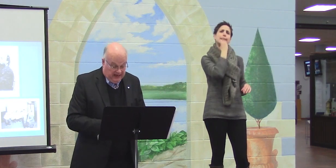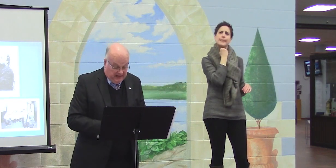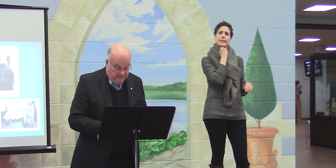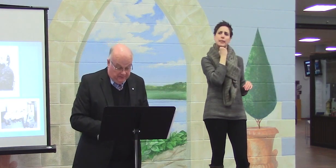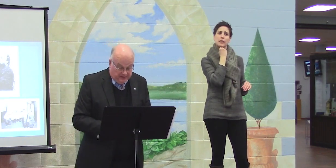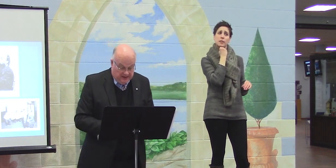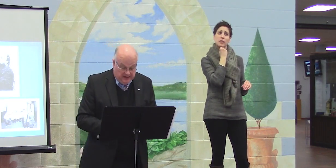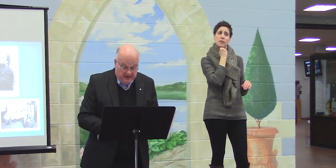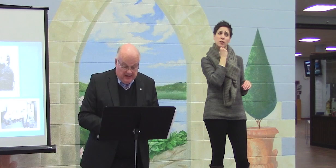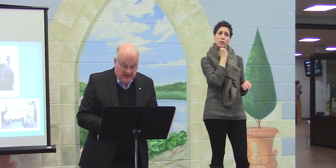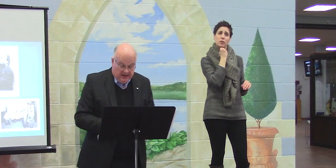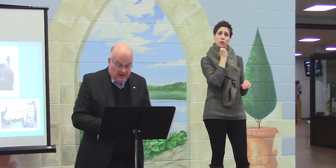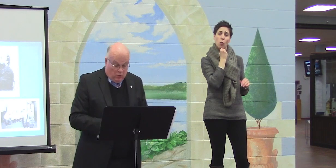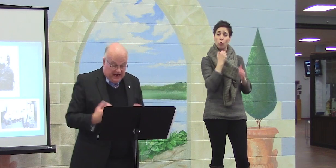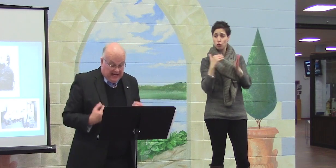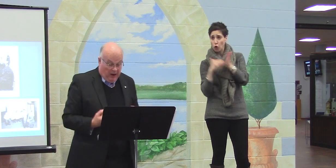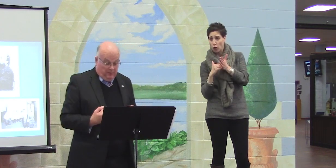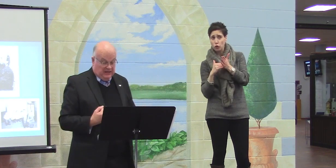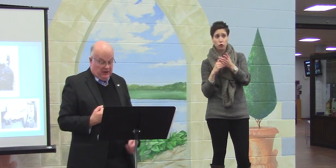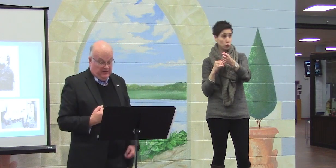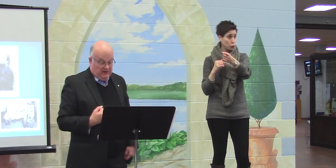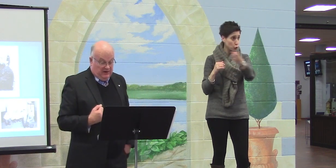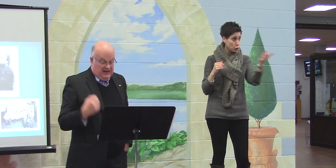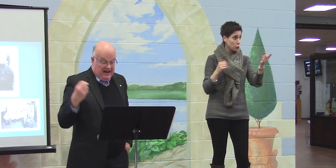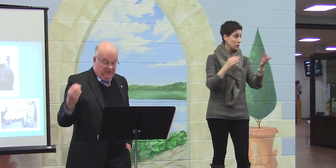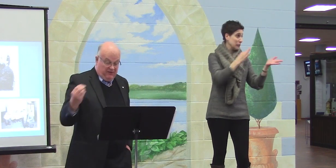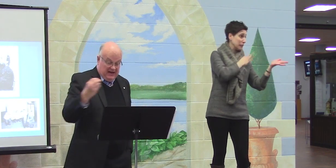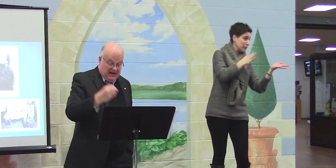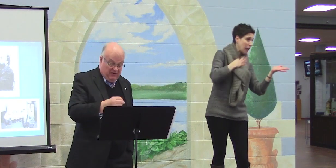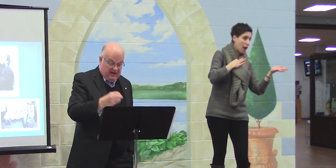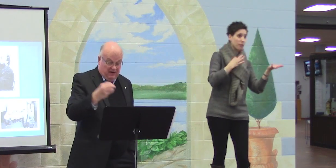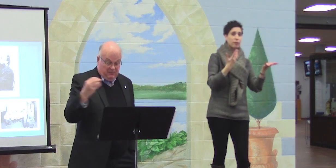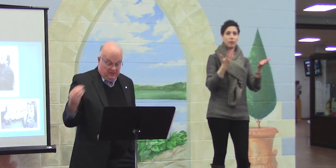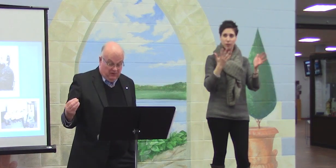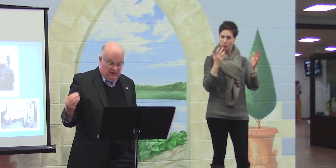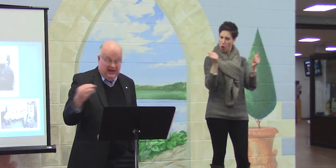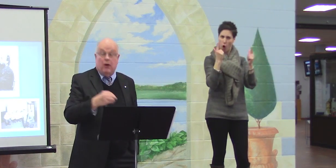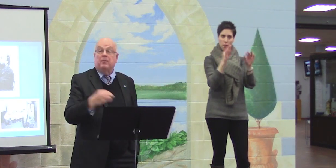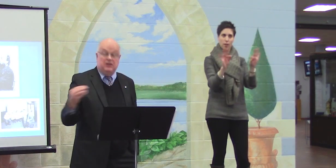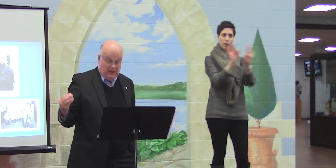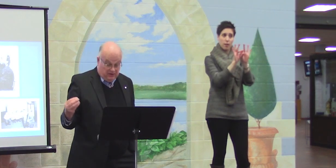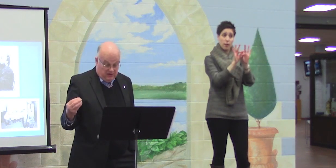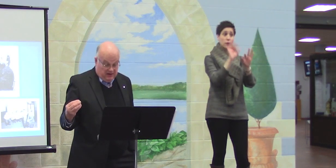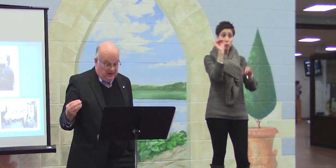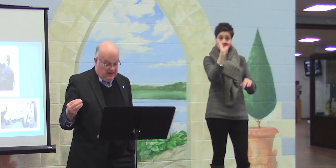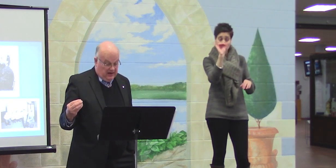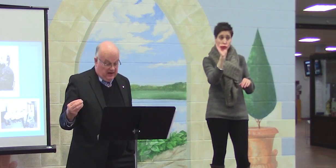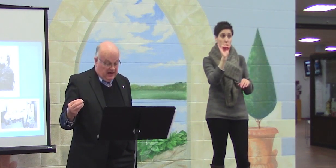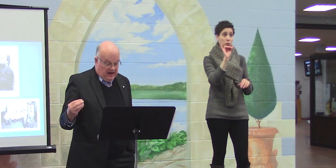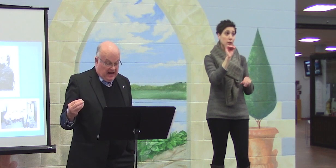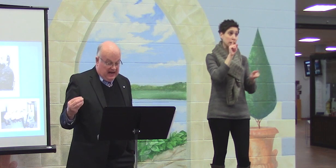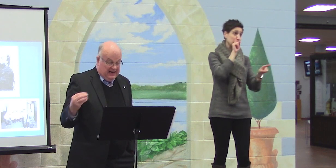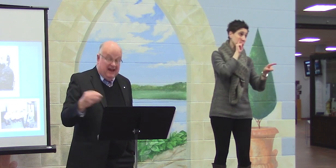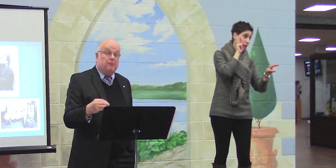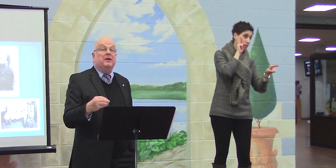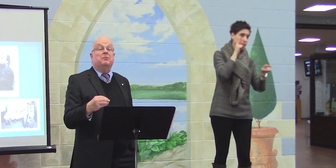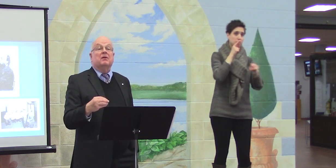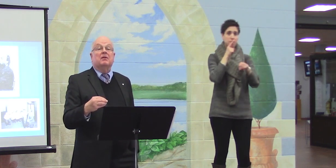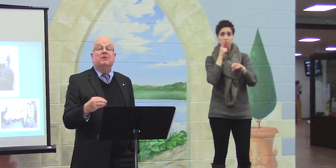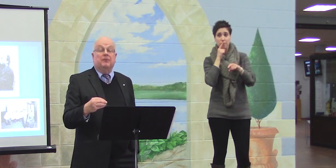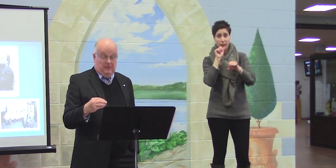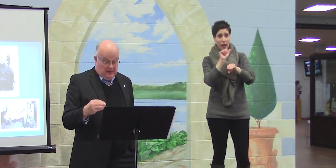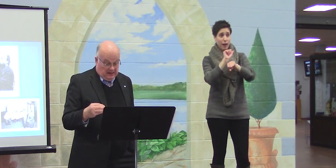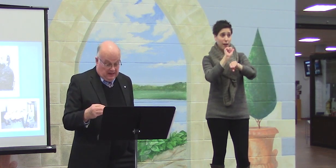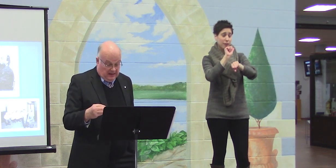role to play. We can help each other. Deaf and hearing people can help each other. And deaf